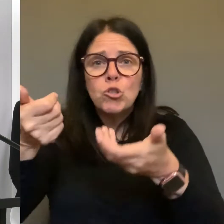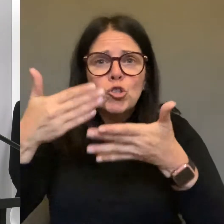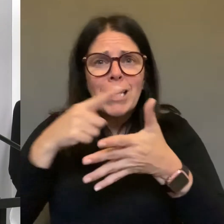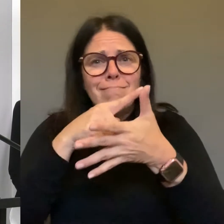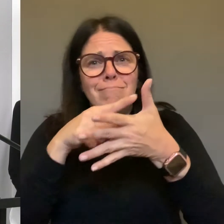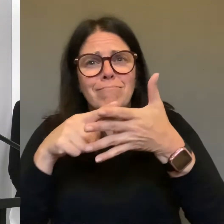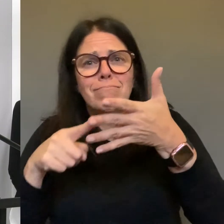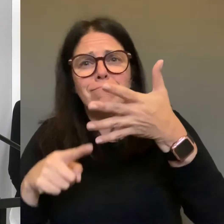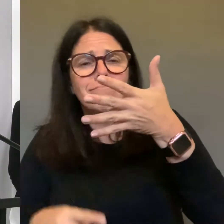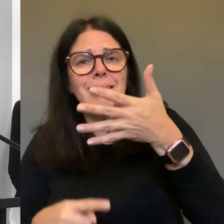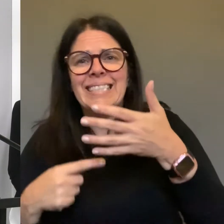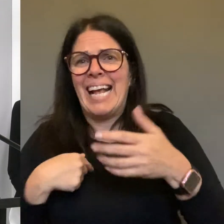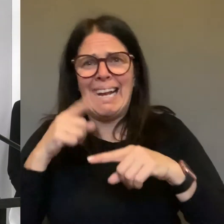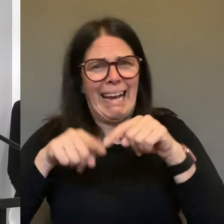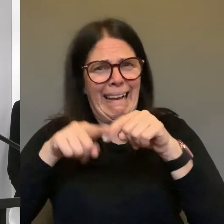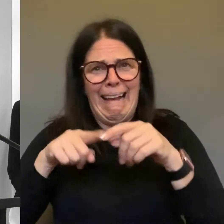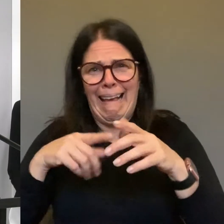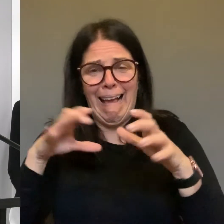want to do.